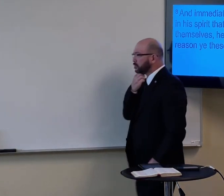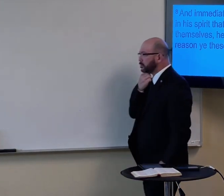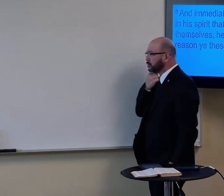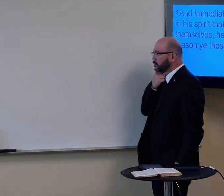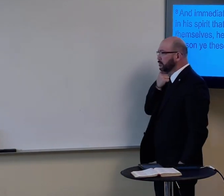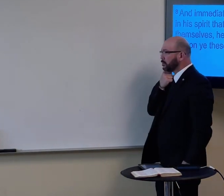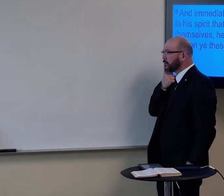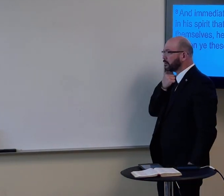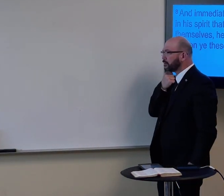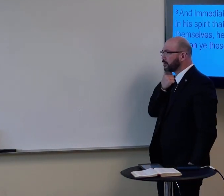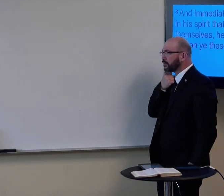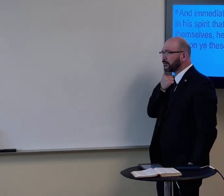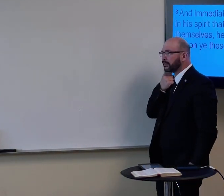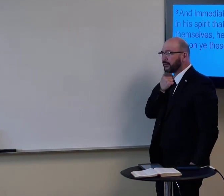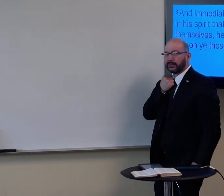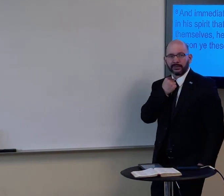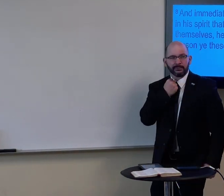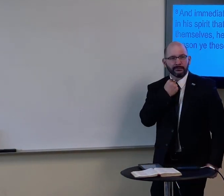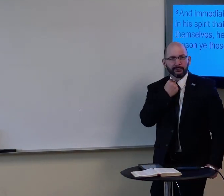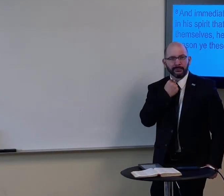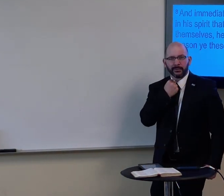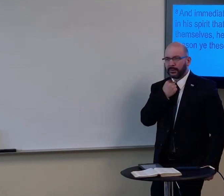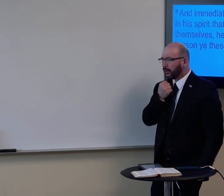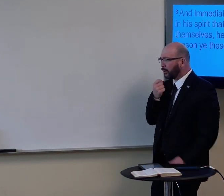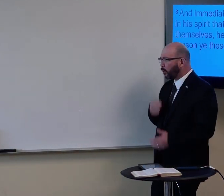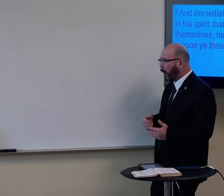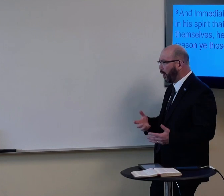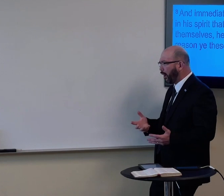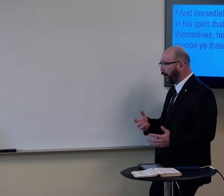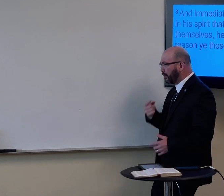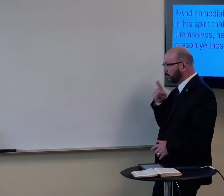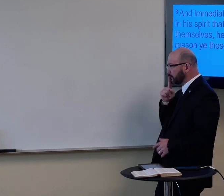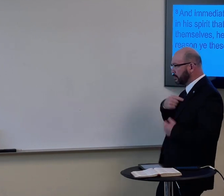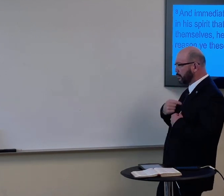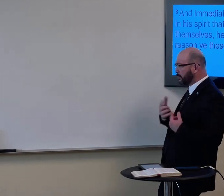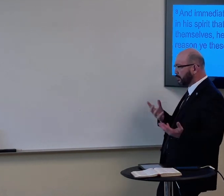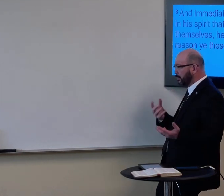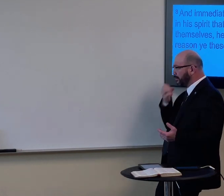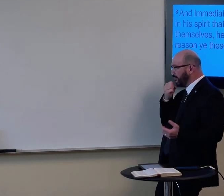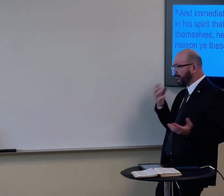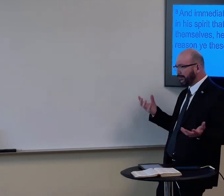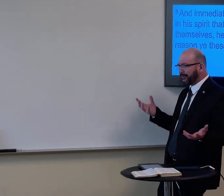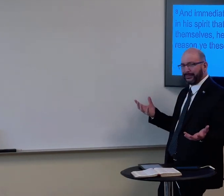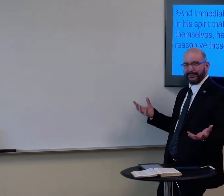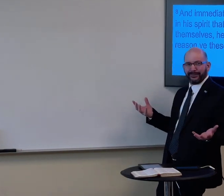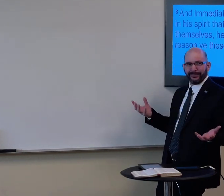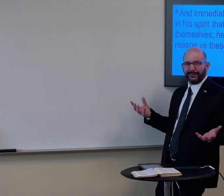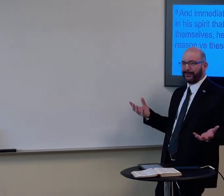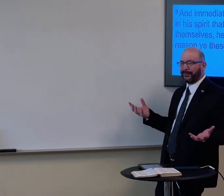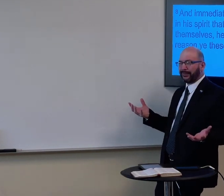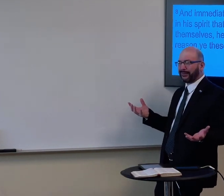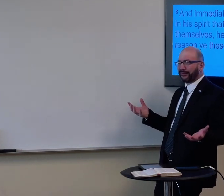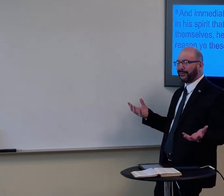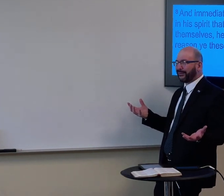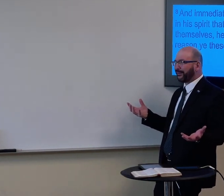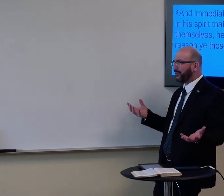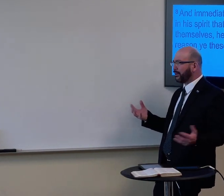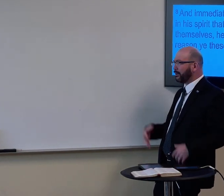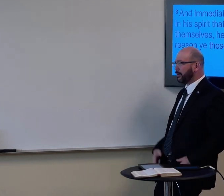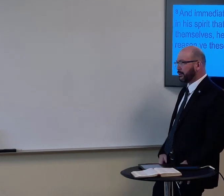why reason you these things in your hearts? And these religious leaders are like, wait, what, you